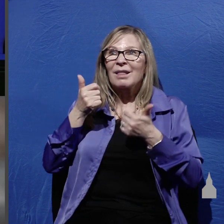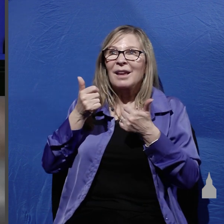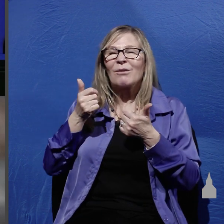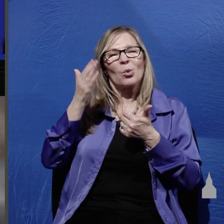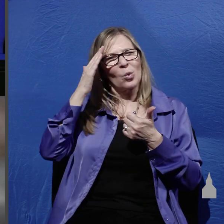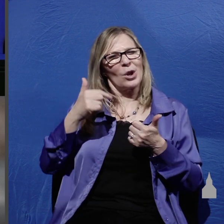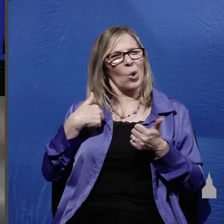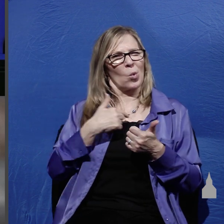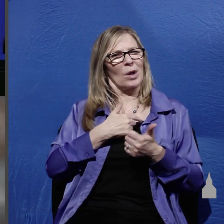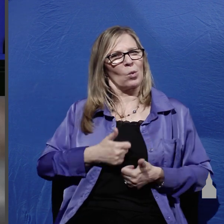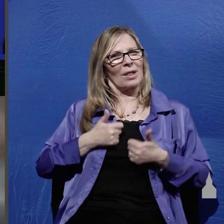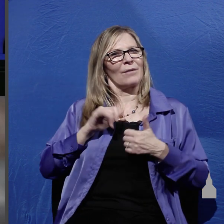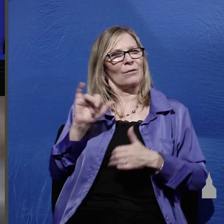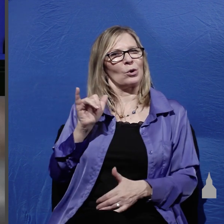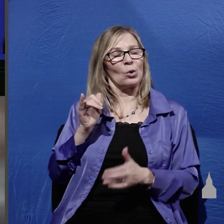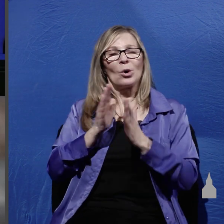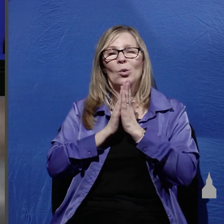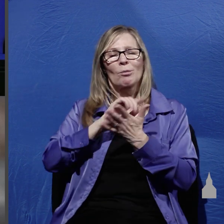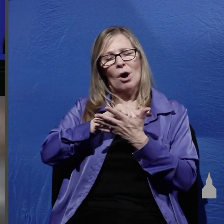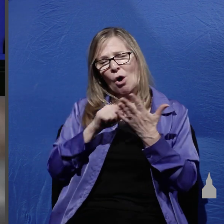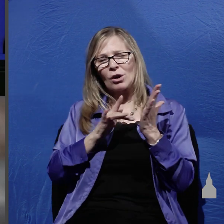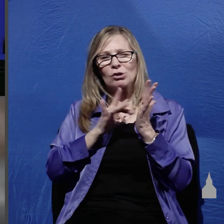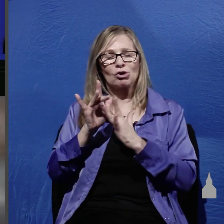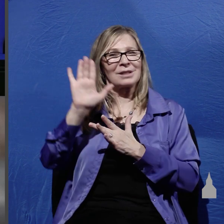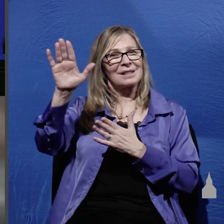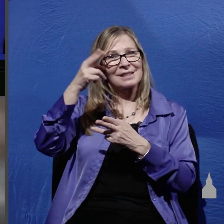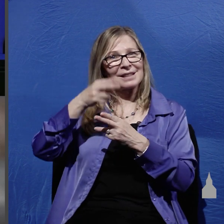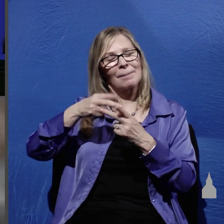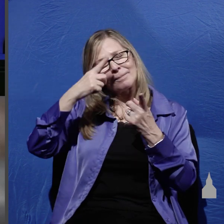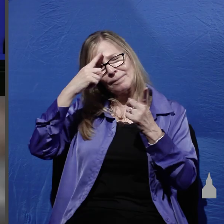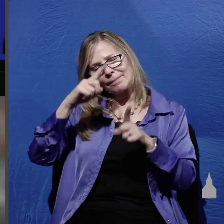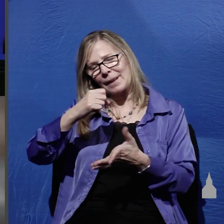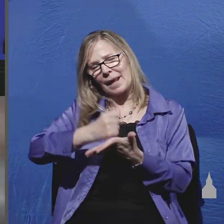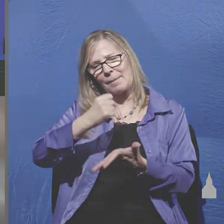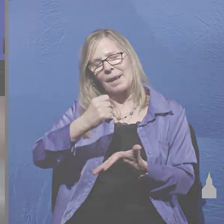too we pray all of this in Jesus name amen thank you for coming